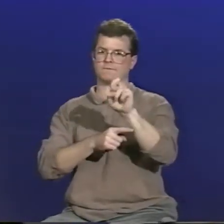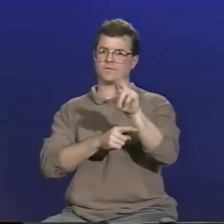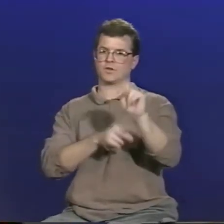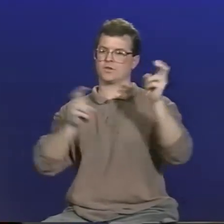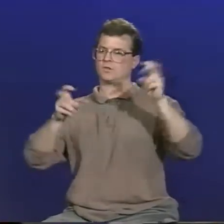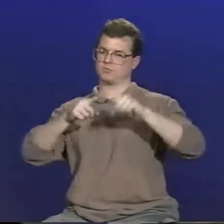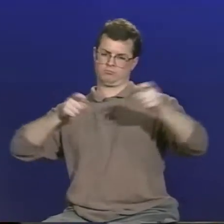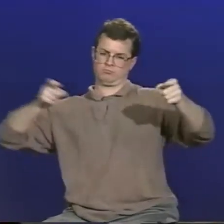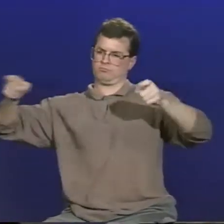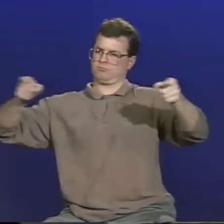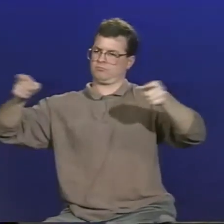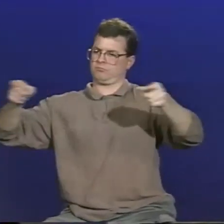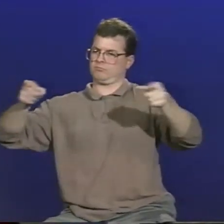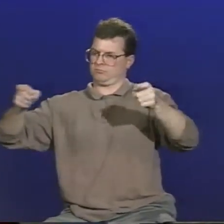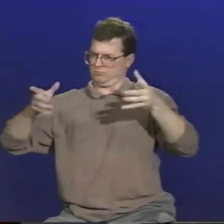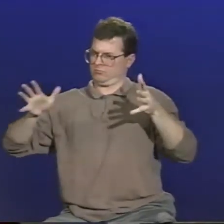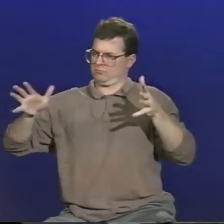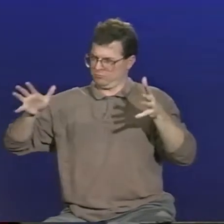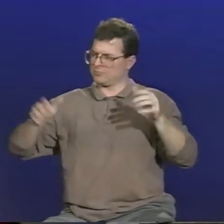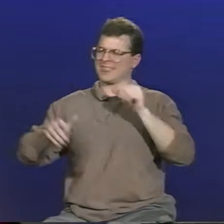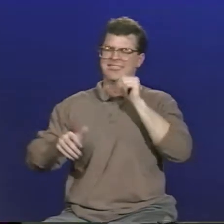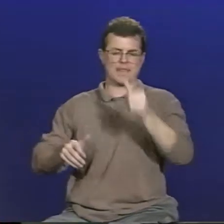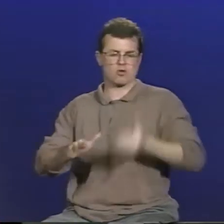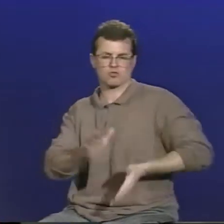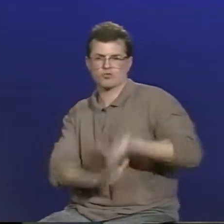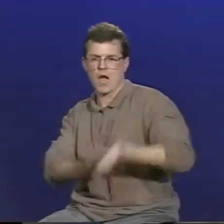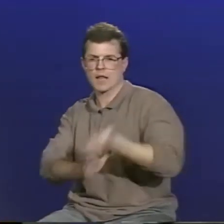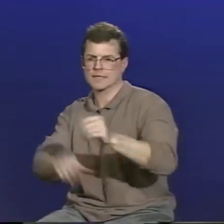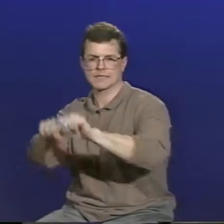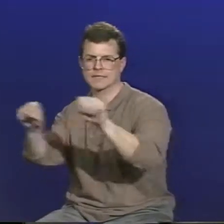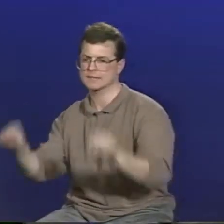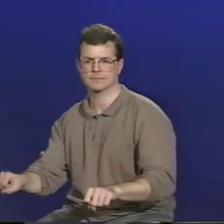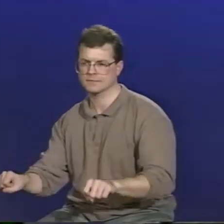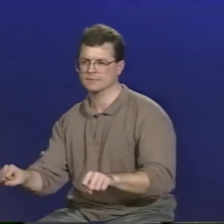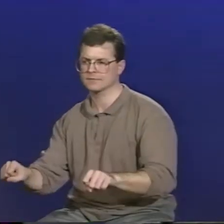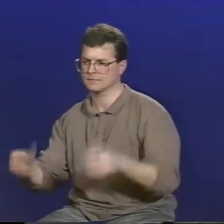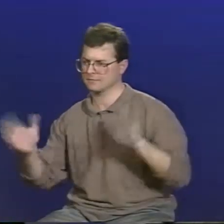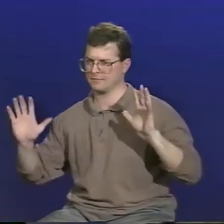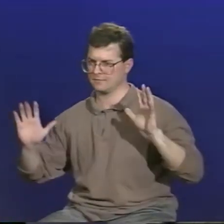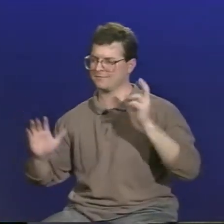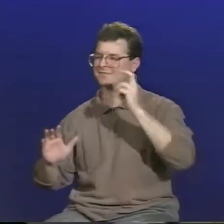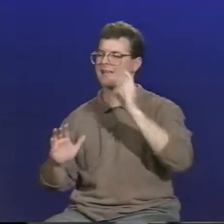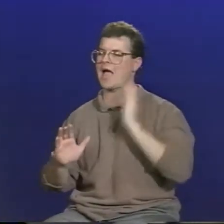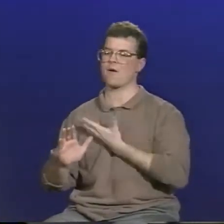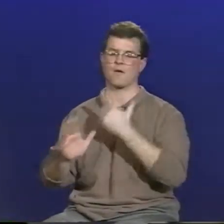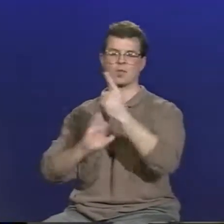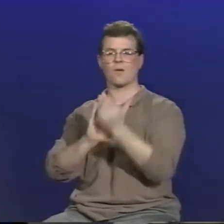job is to govern, not to run the system.